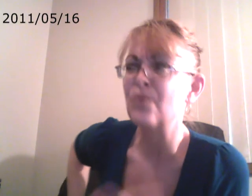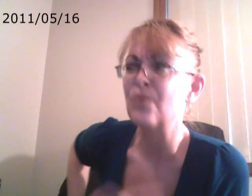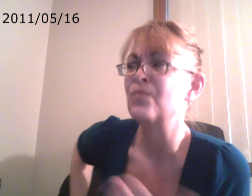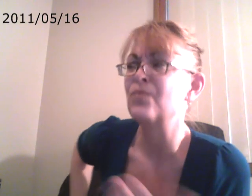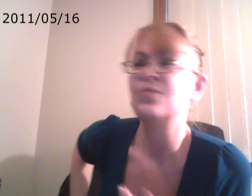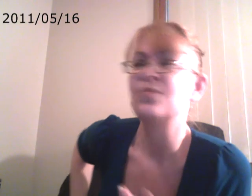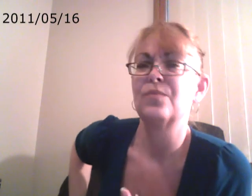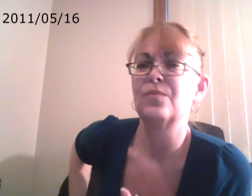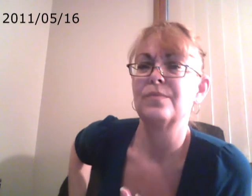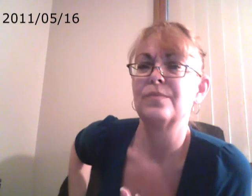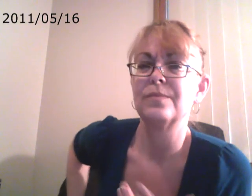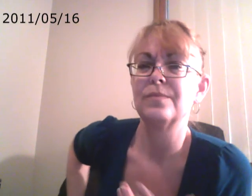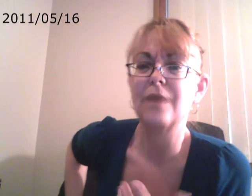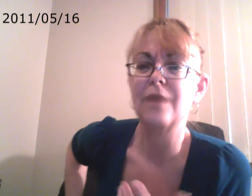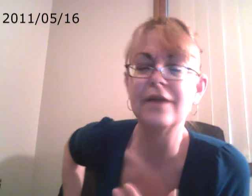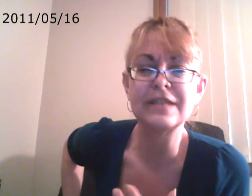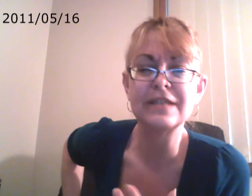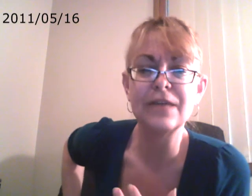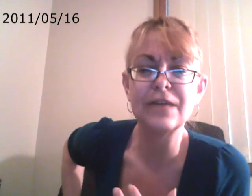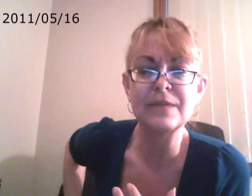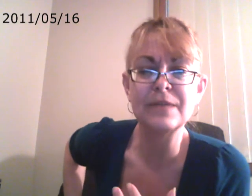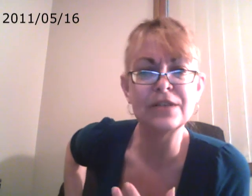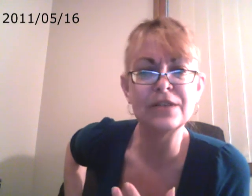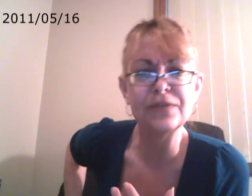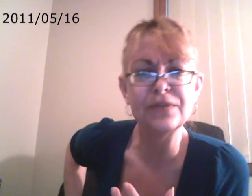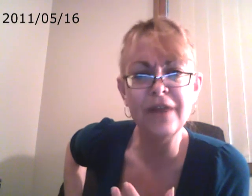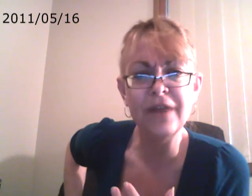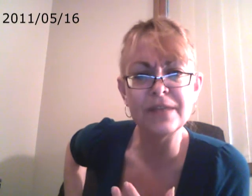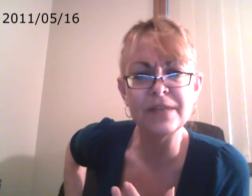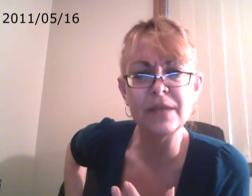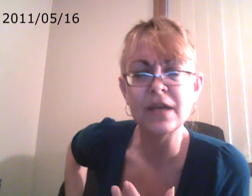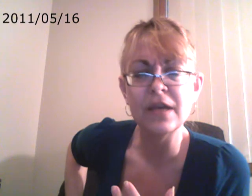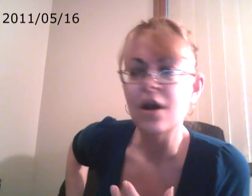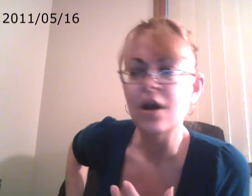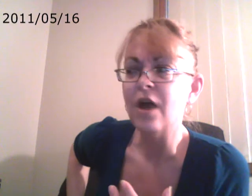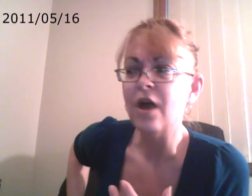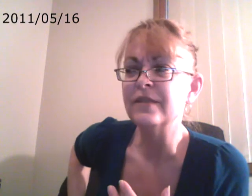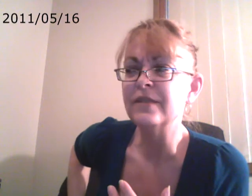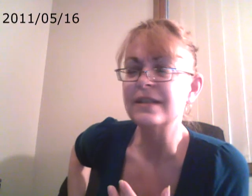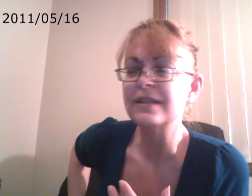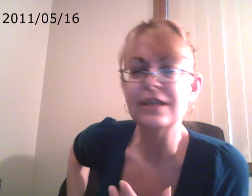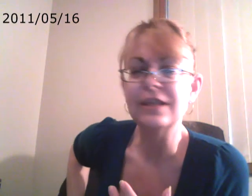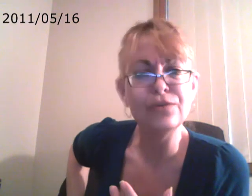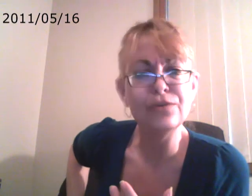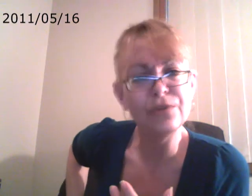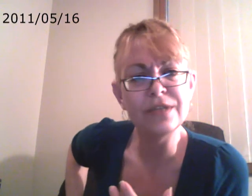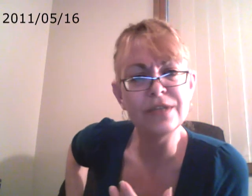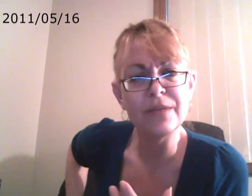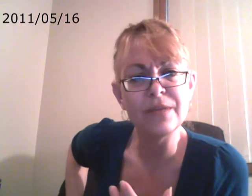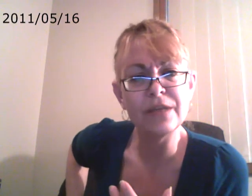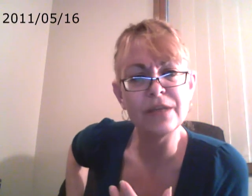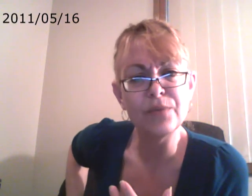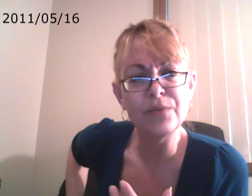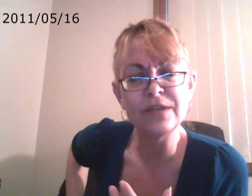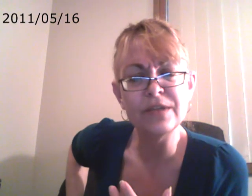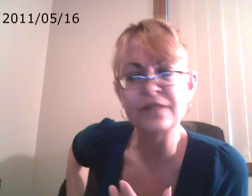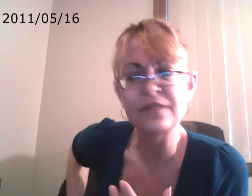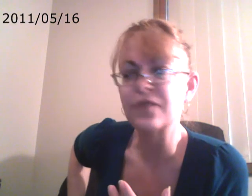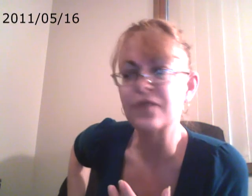obviously I was meant to survive something. Obviously you learn something in the process of surviving.